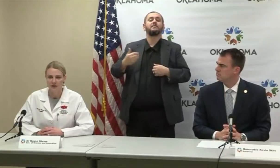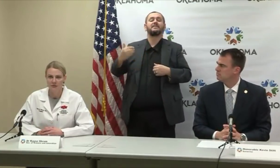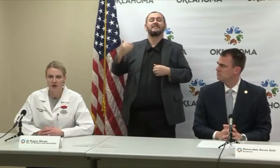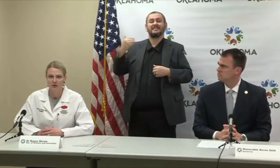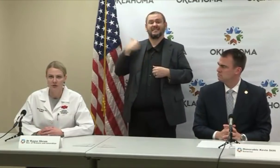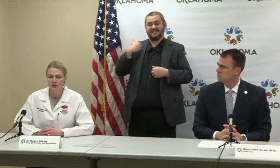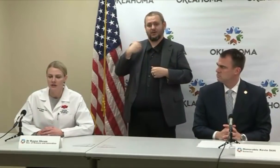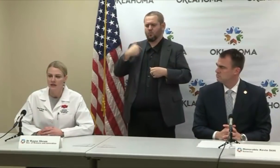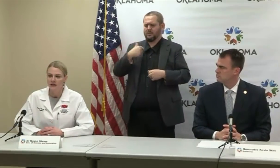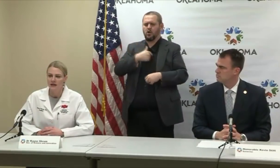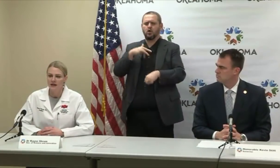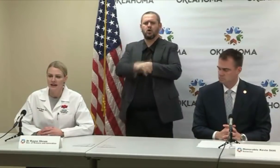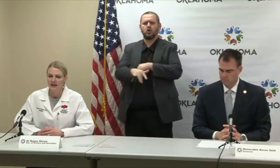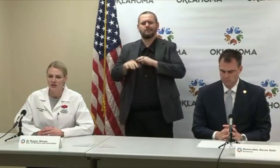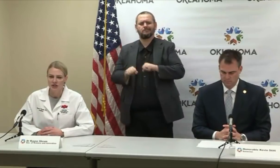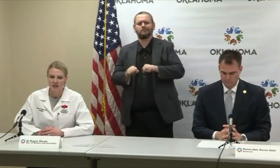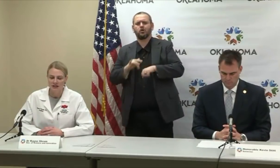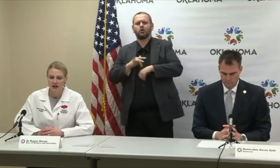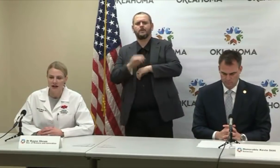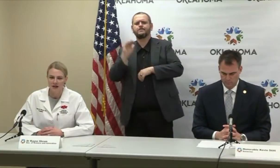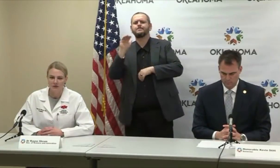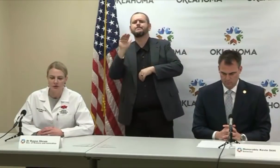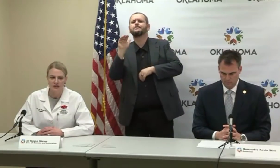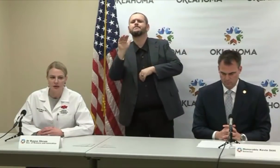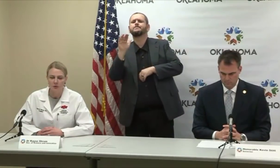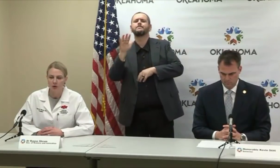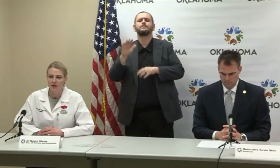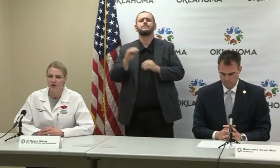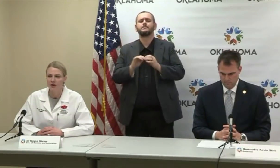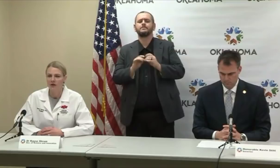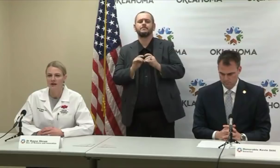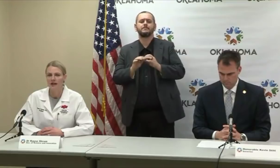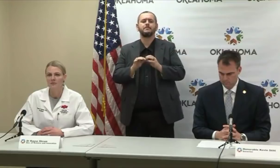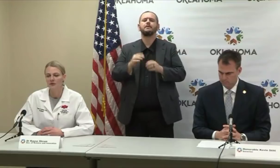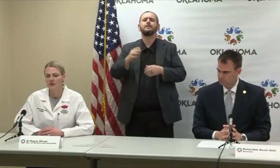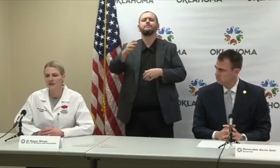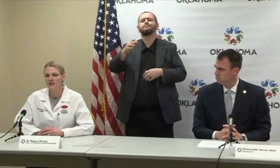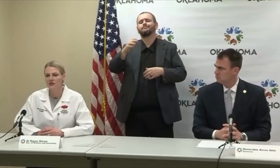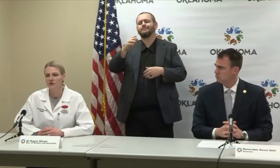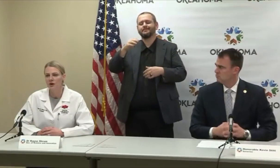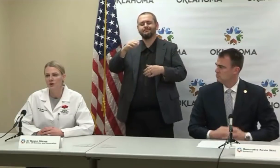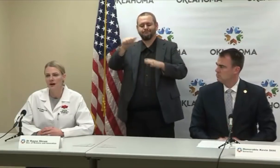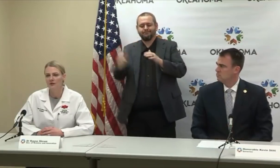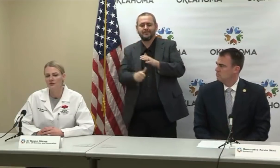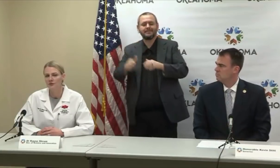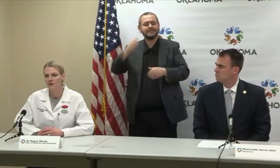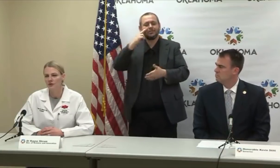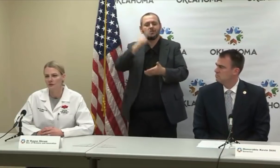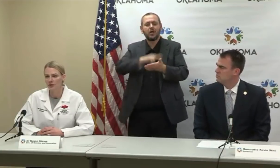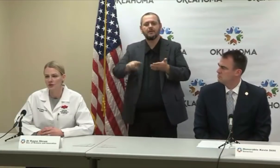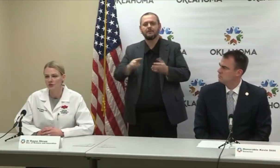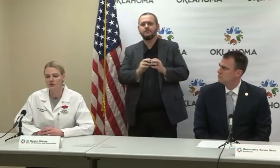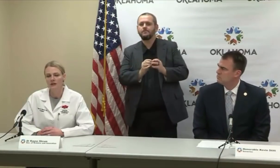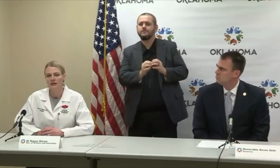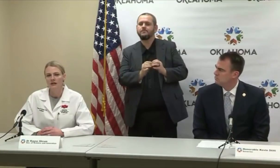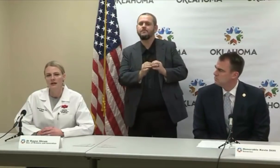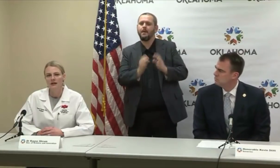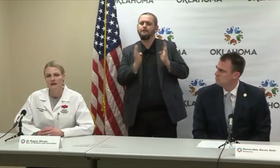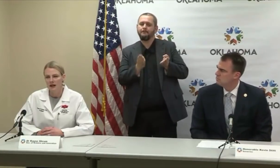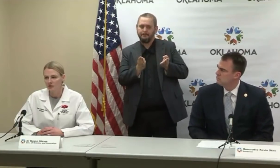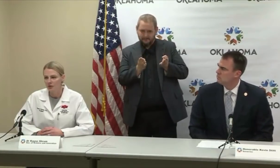Secretary Pollard, and she and I have looked at what are our capabilities to go out to the commercial